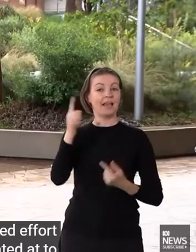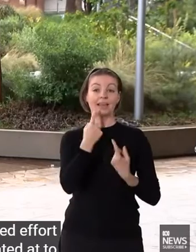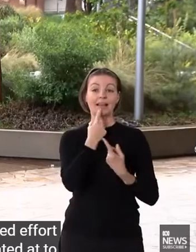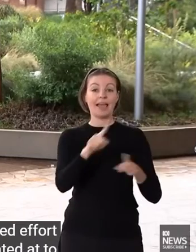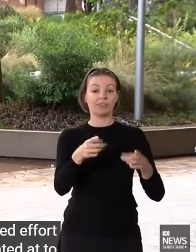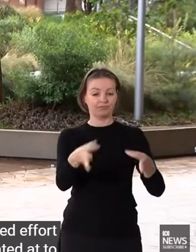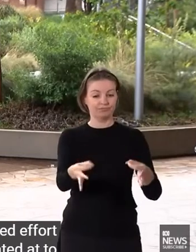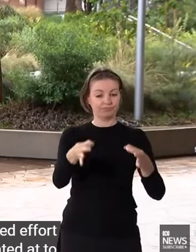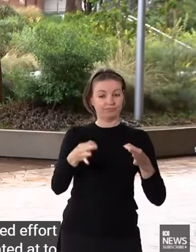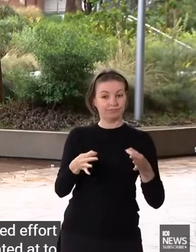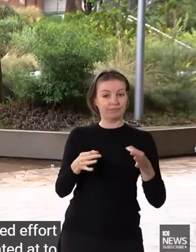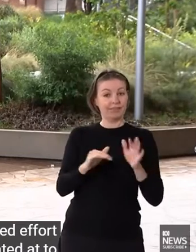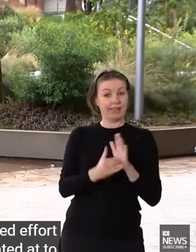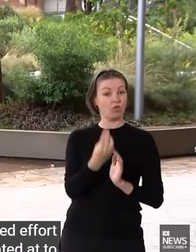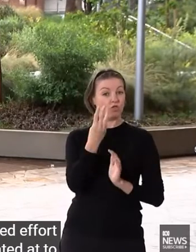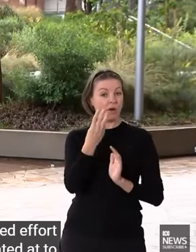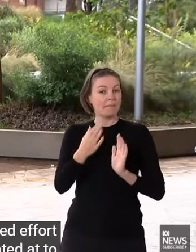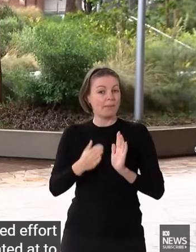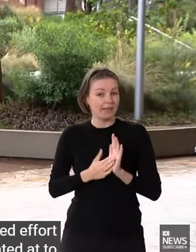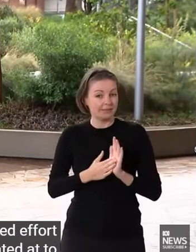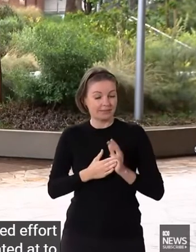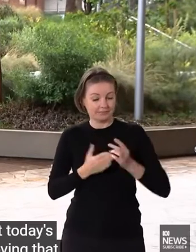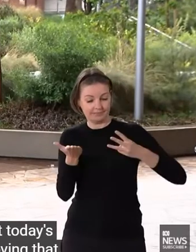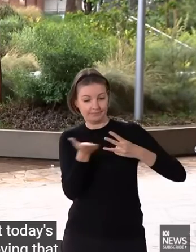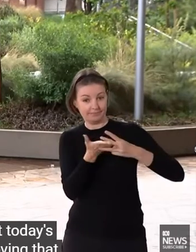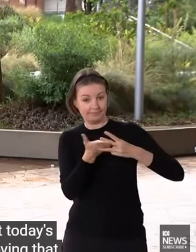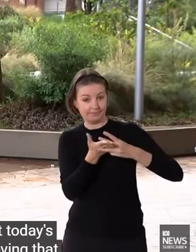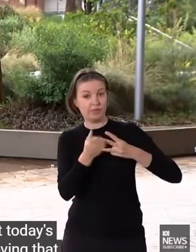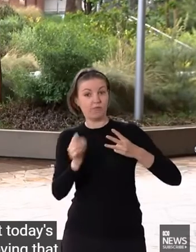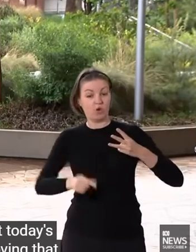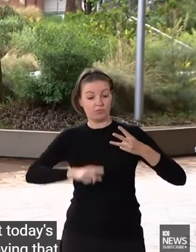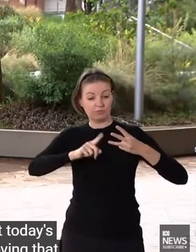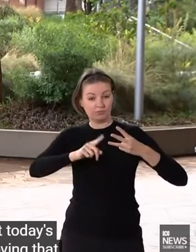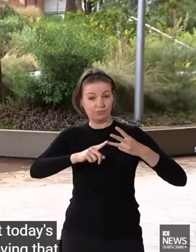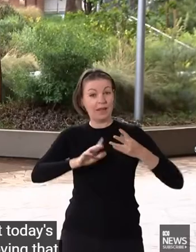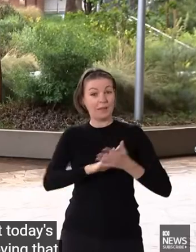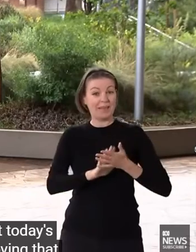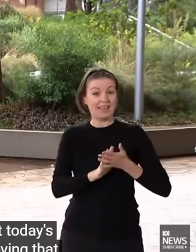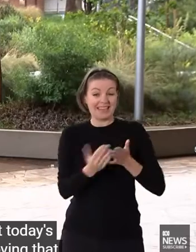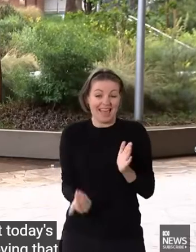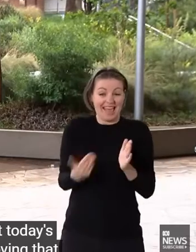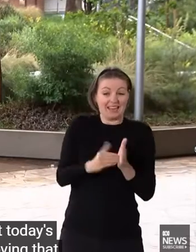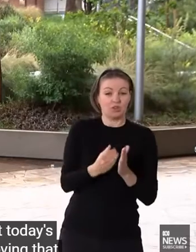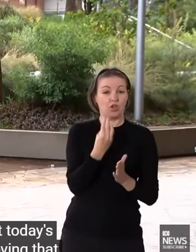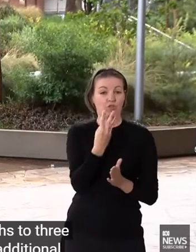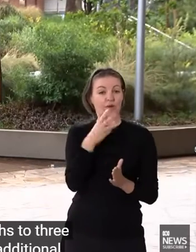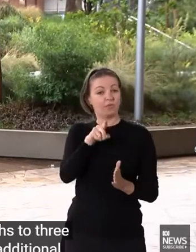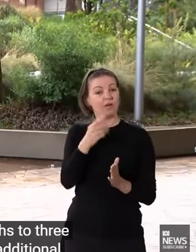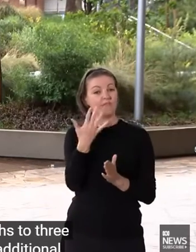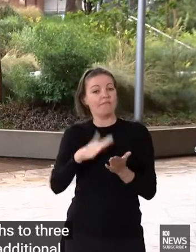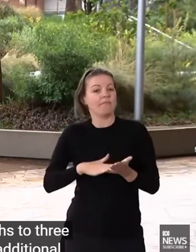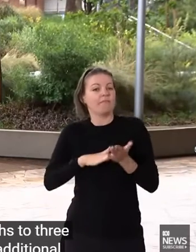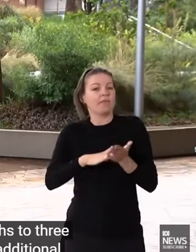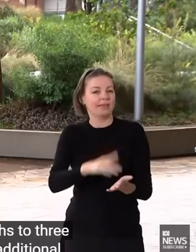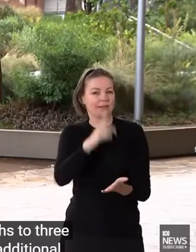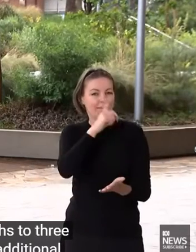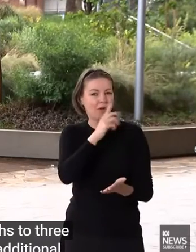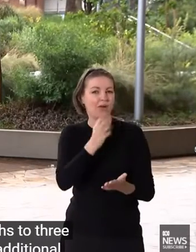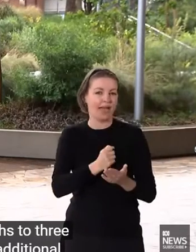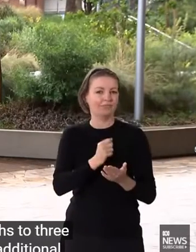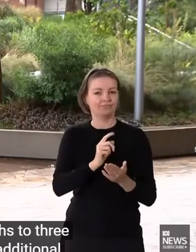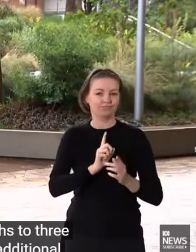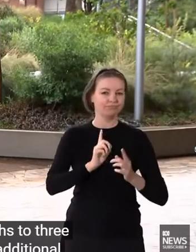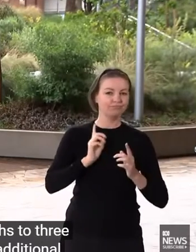moving that period from four months to three months will allow an additional three and a half million eligible people across our state to receive that booster shot.